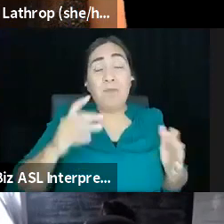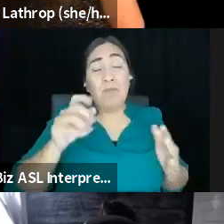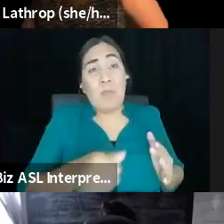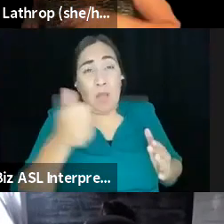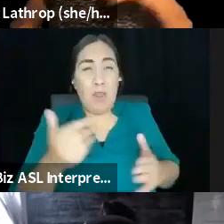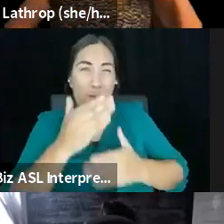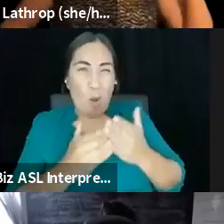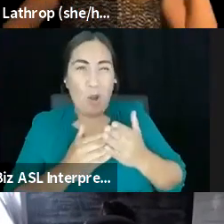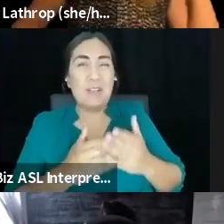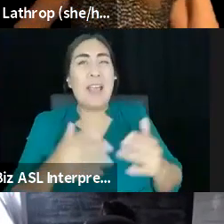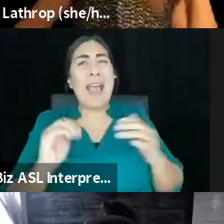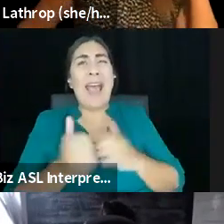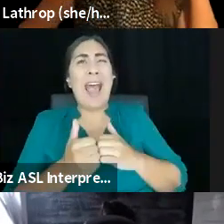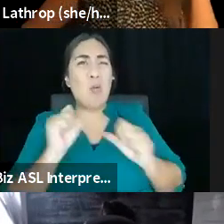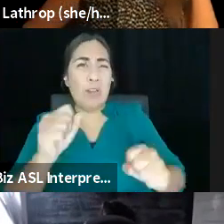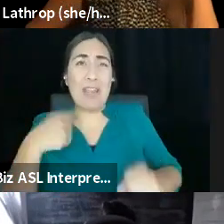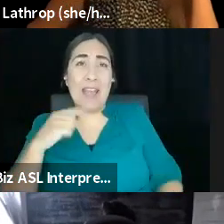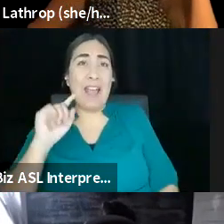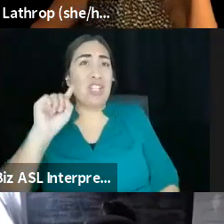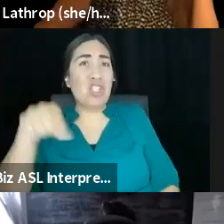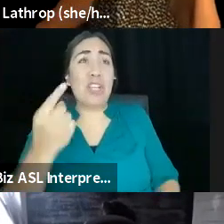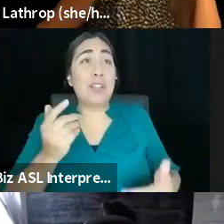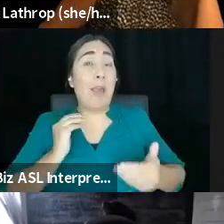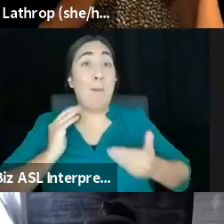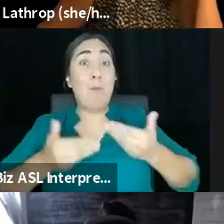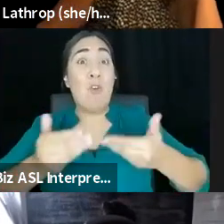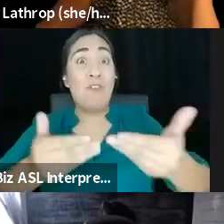just move things along for some people that are catching up.